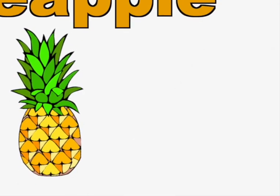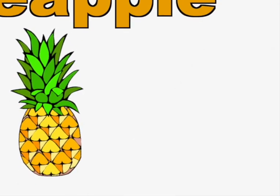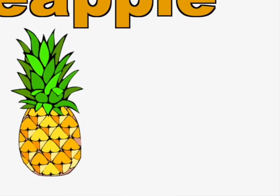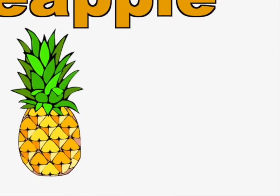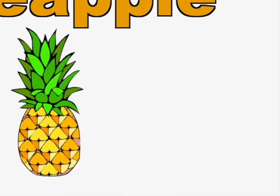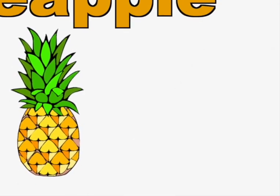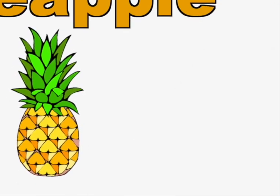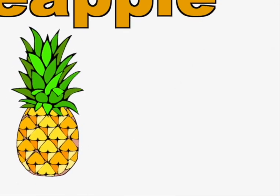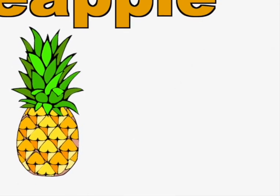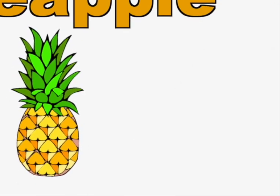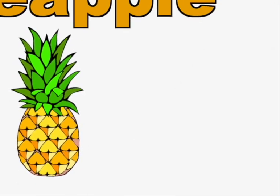pineapple